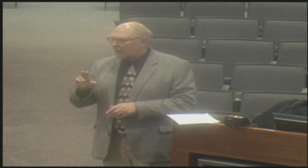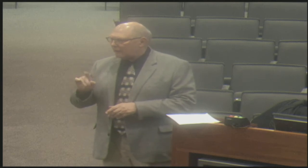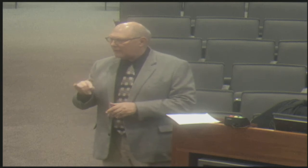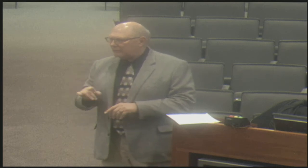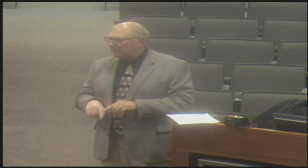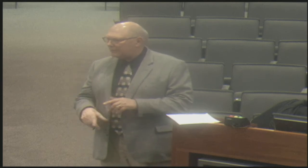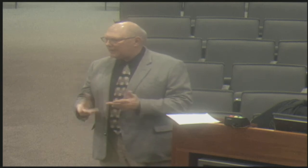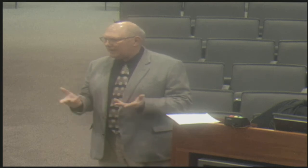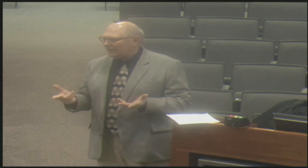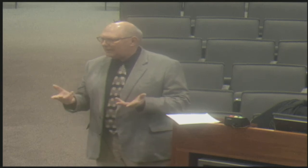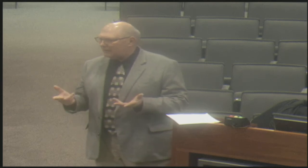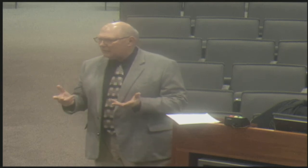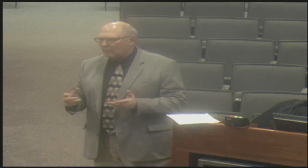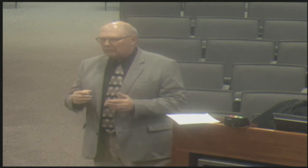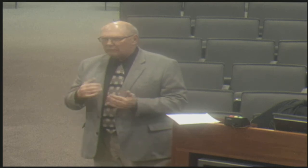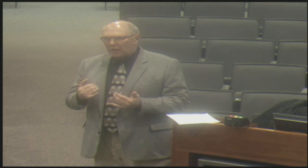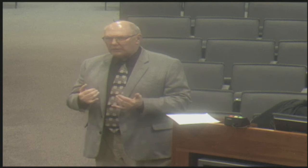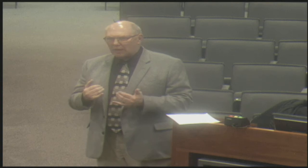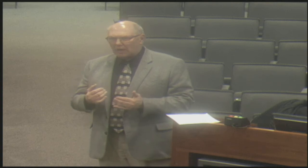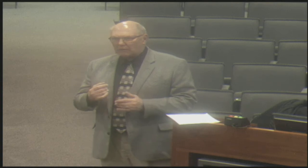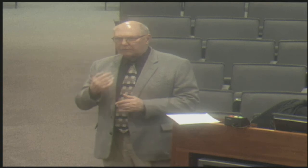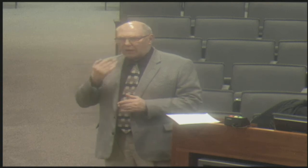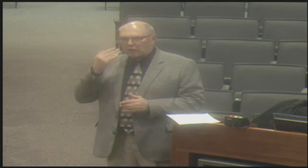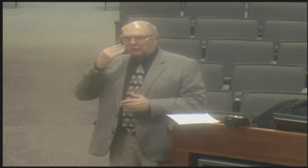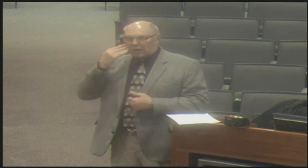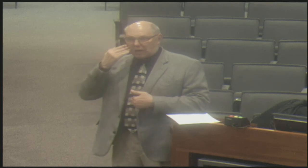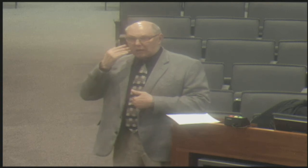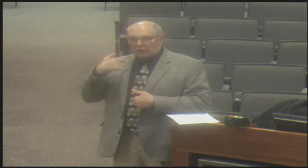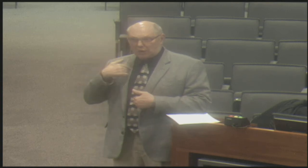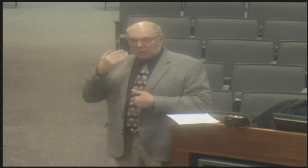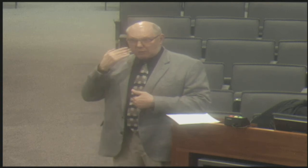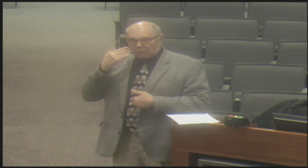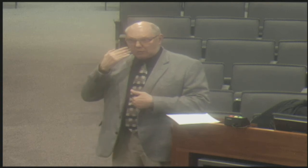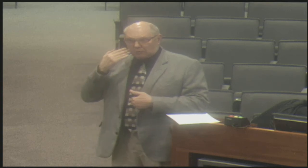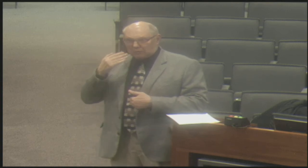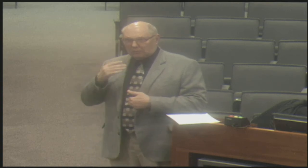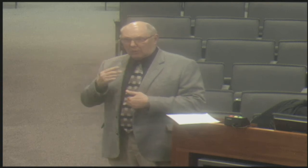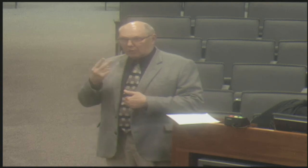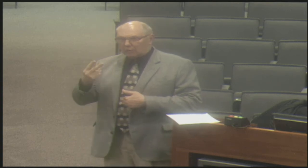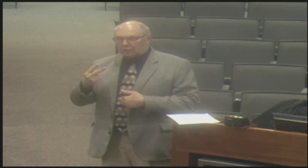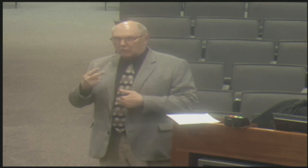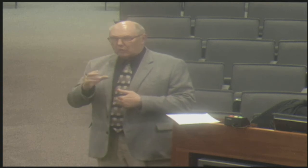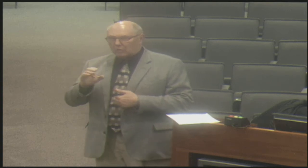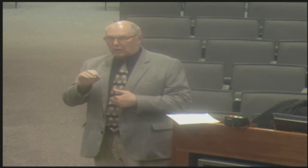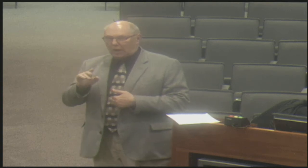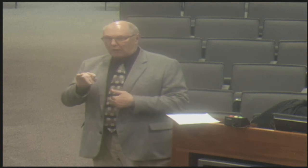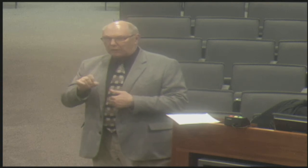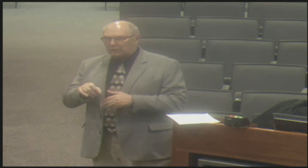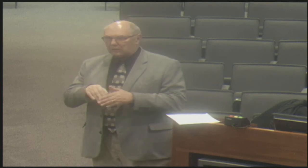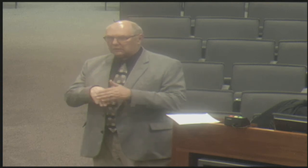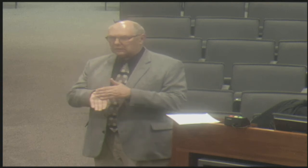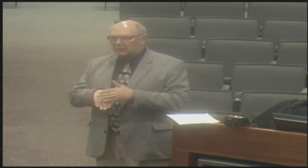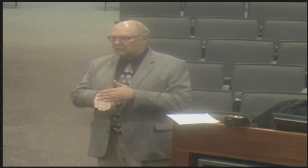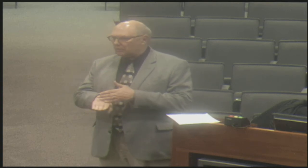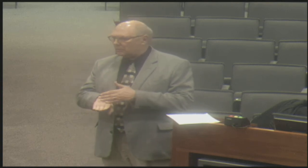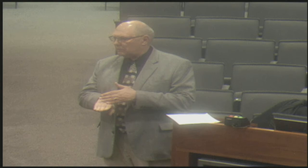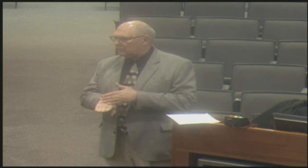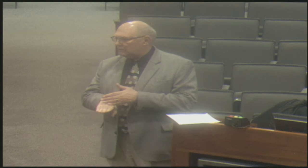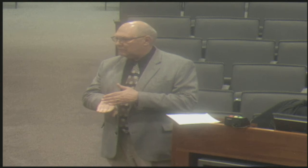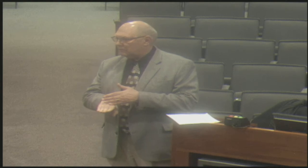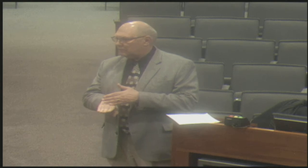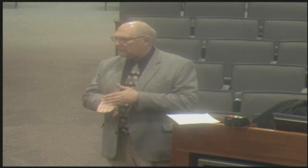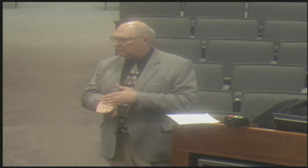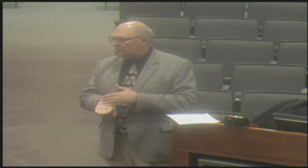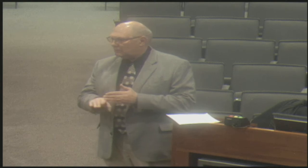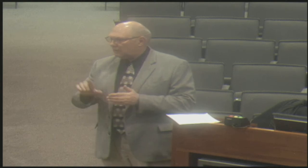but you wouldn't be able to do to text, not here in Douglas County. From right now, we know